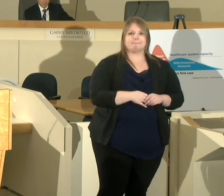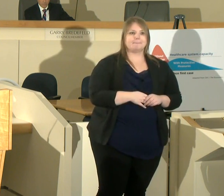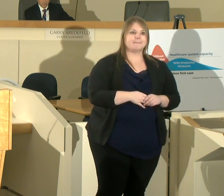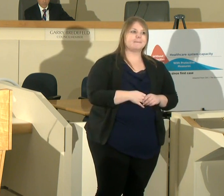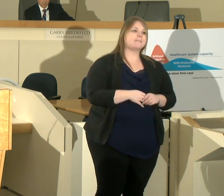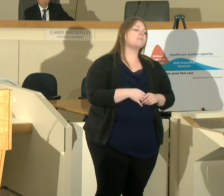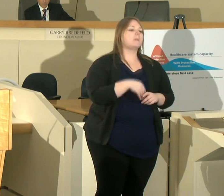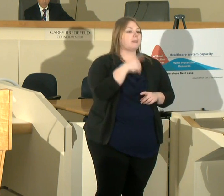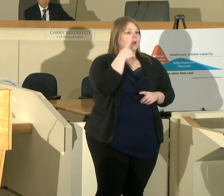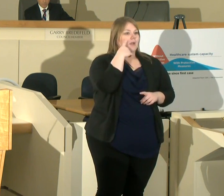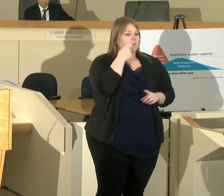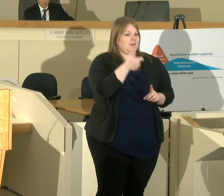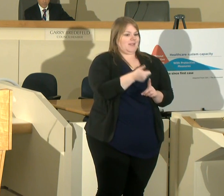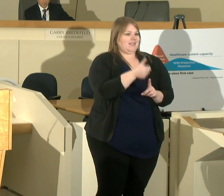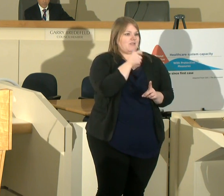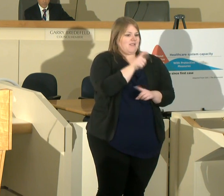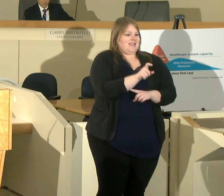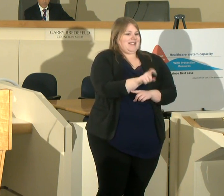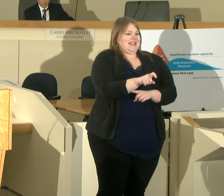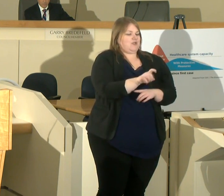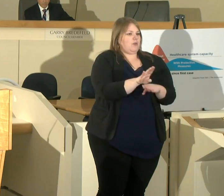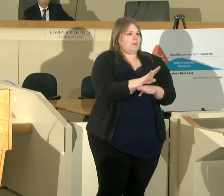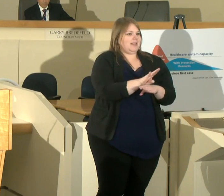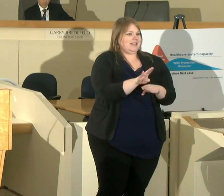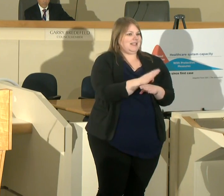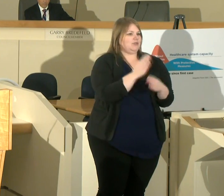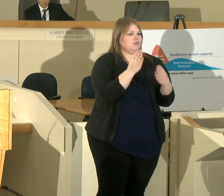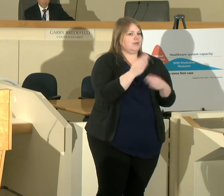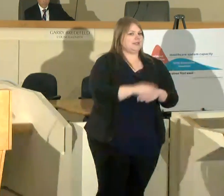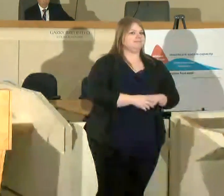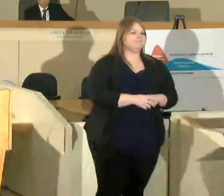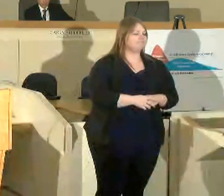because they're not deemed essential businesses or services